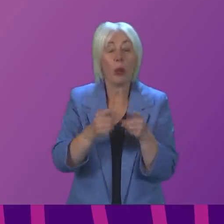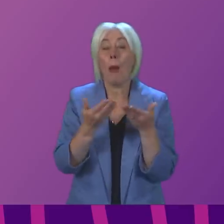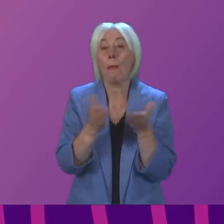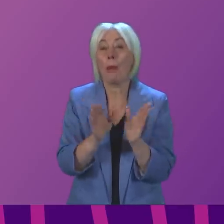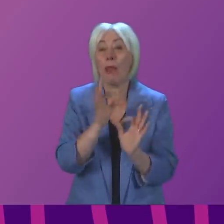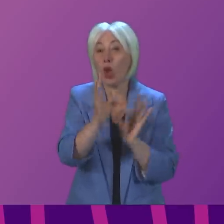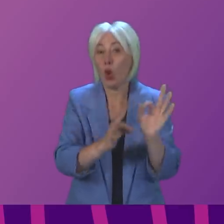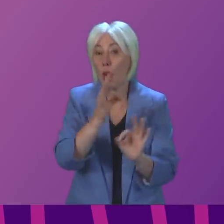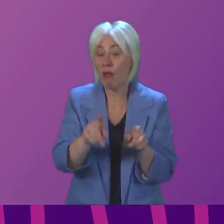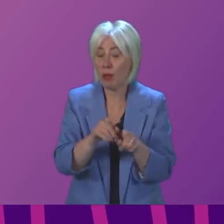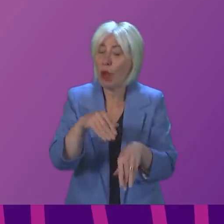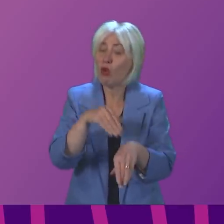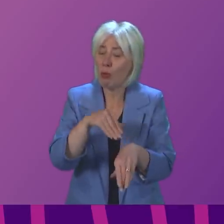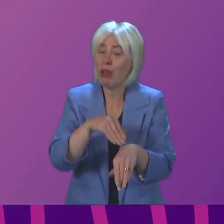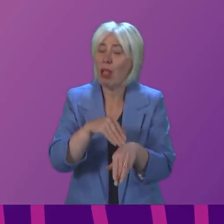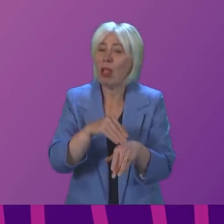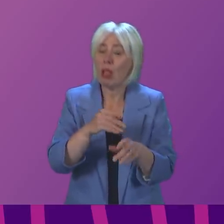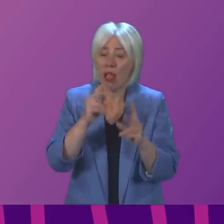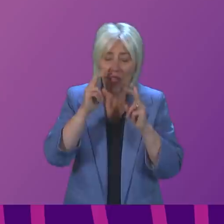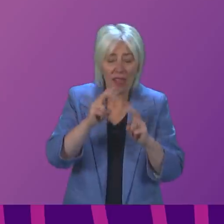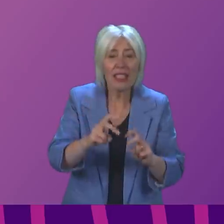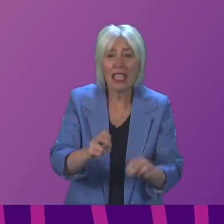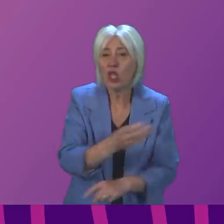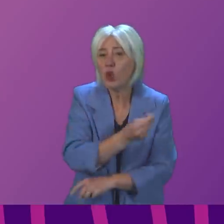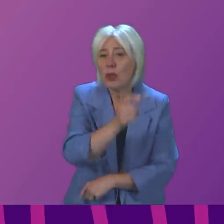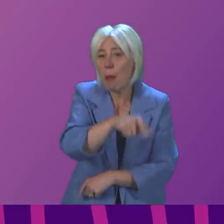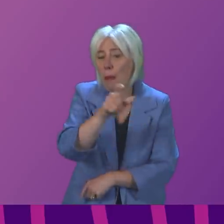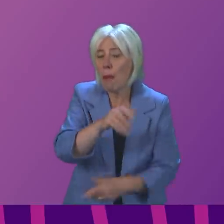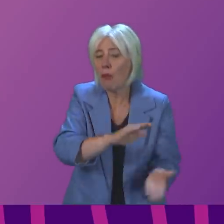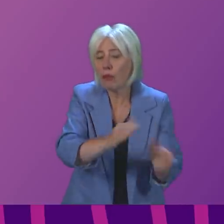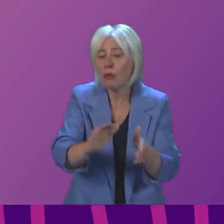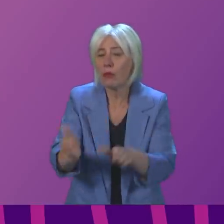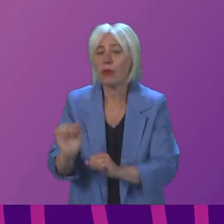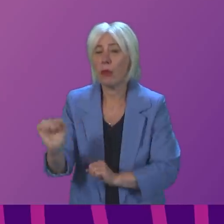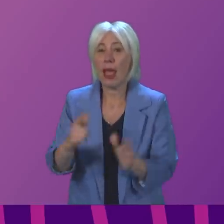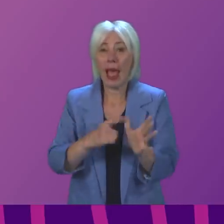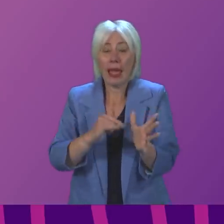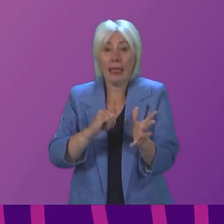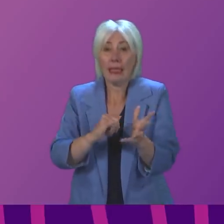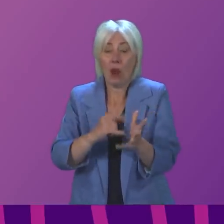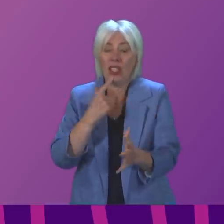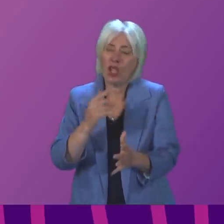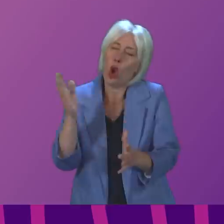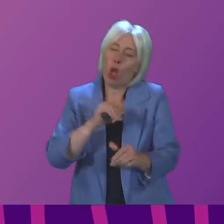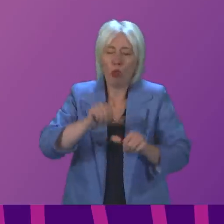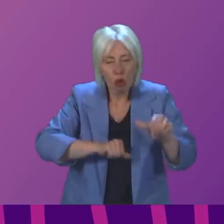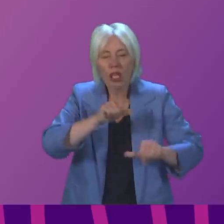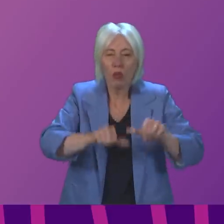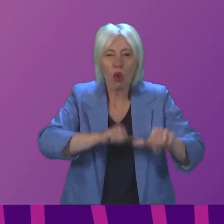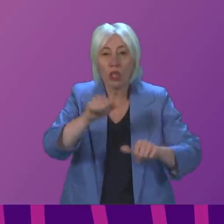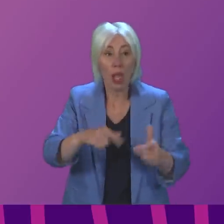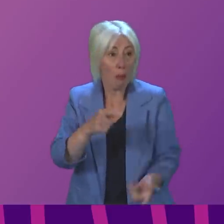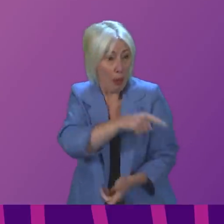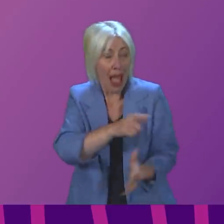of course, criminal investigations into some of these cases. Anna Sarwar derives all of that is process, but much of it is process he